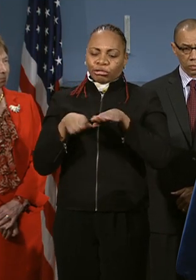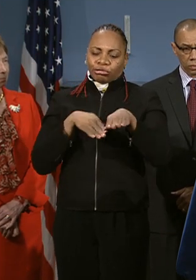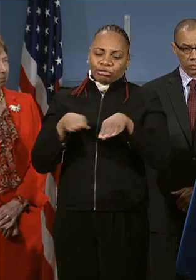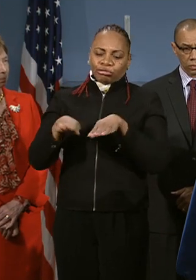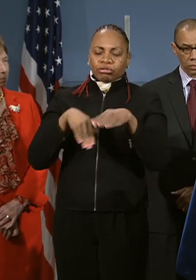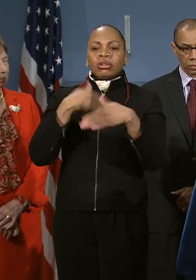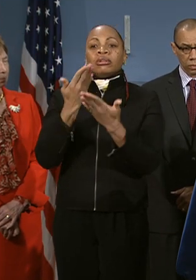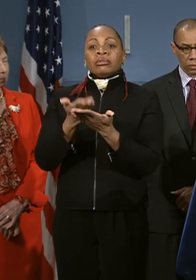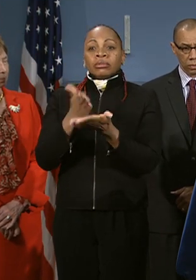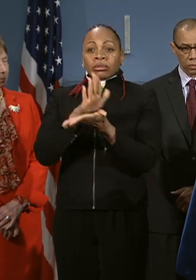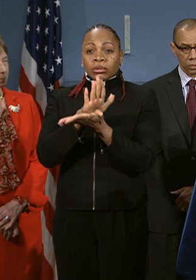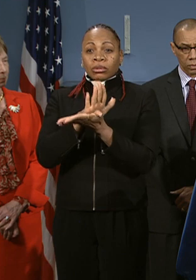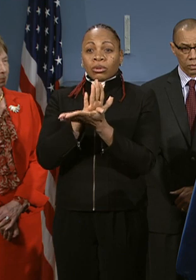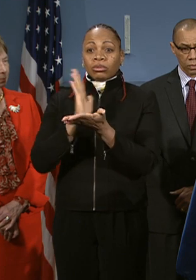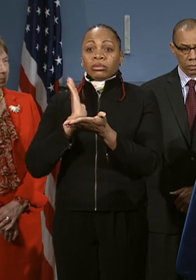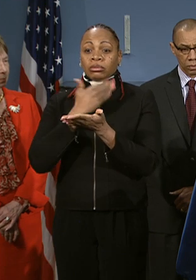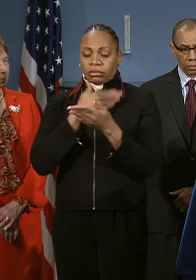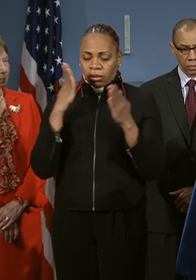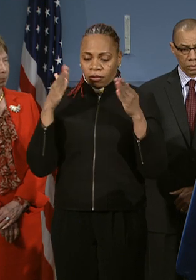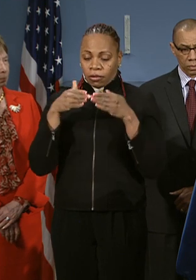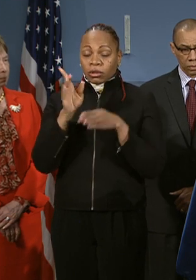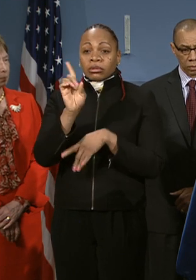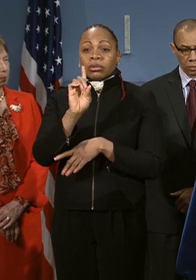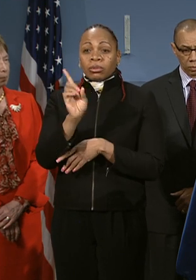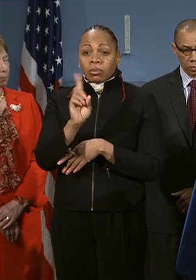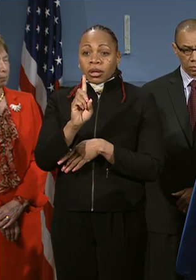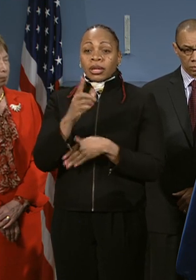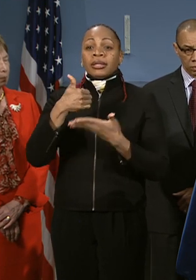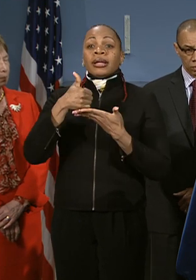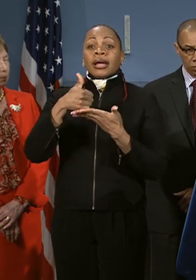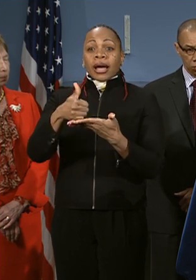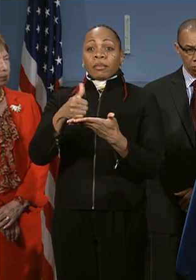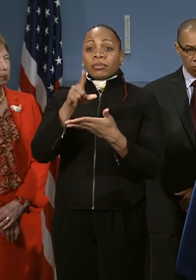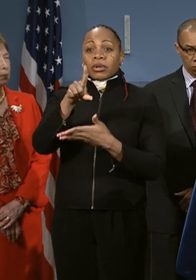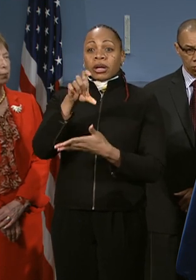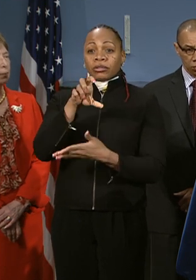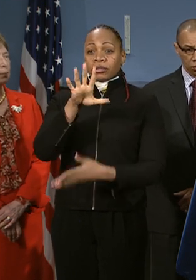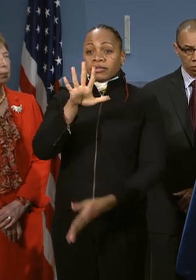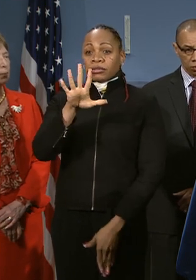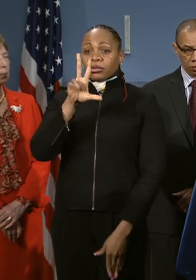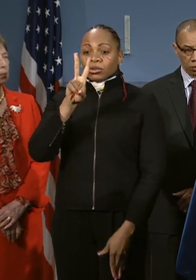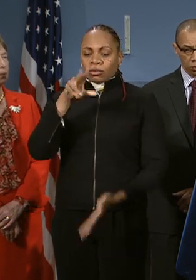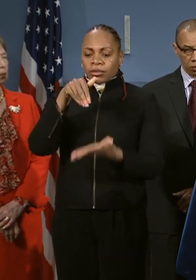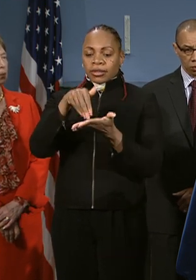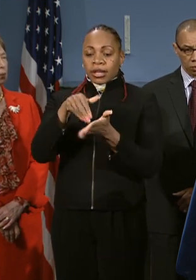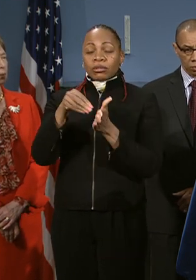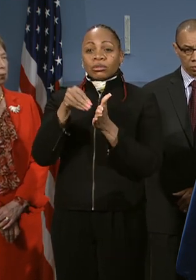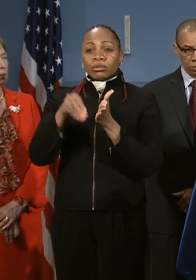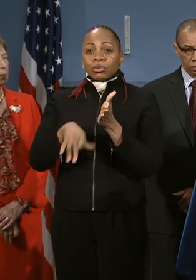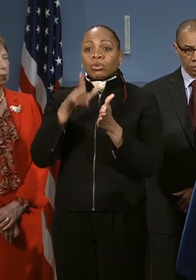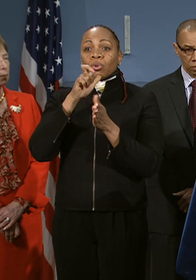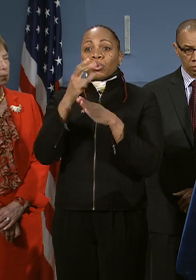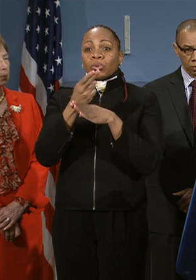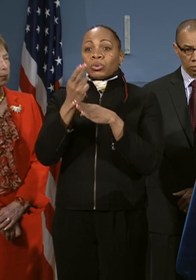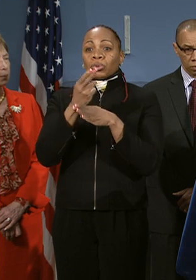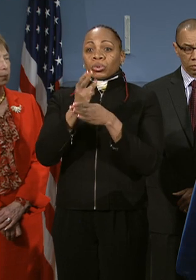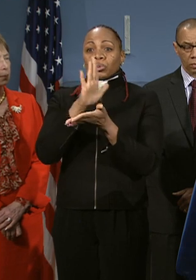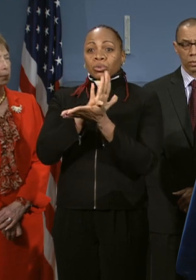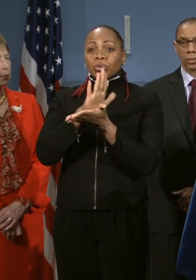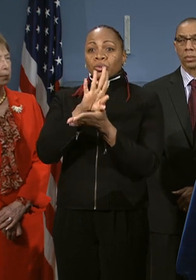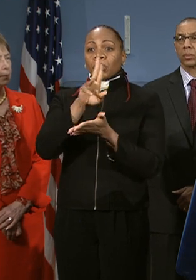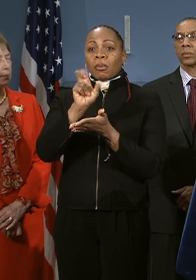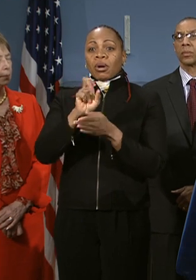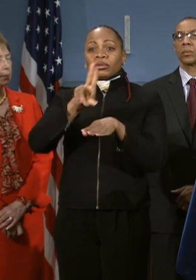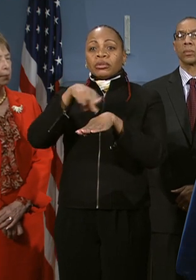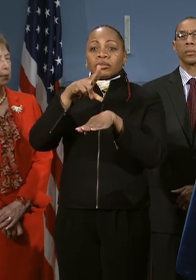school. Our focus, however, has got to be on helping the 152,000 who use school buses on a normal day to